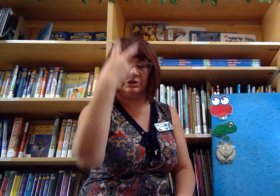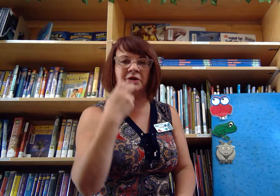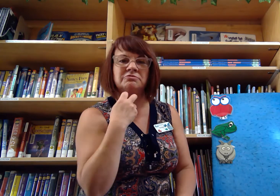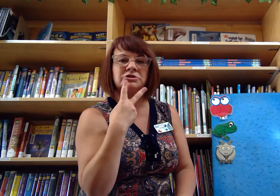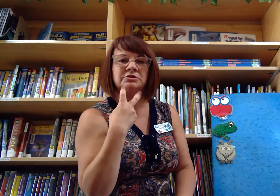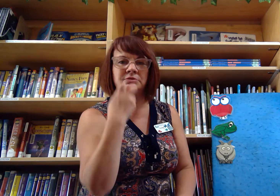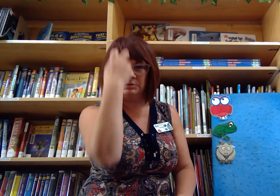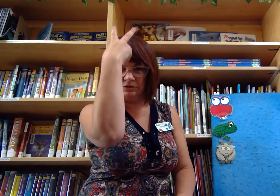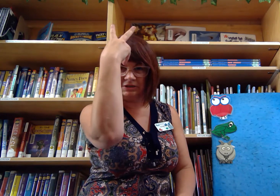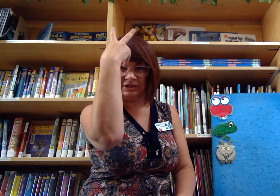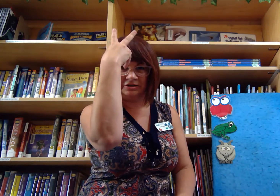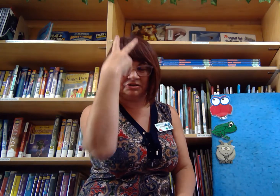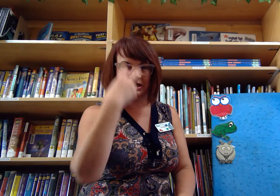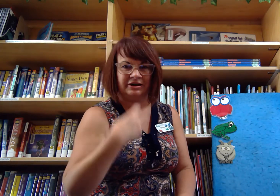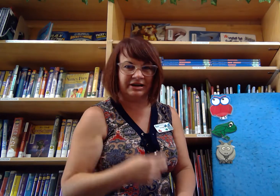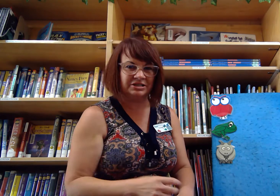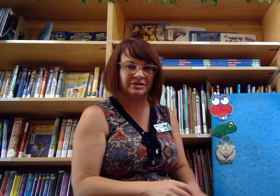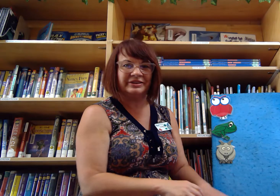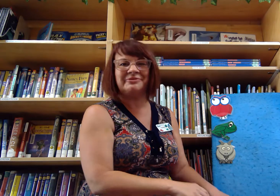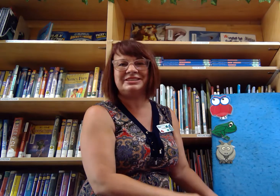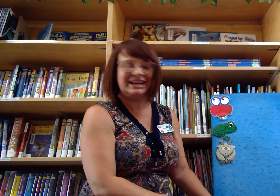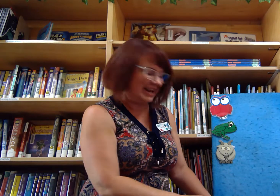Goat. Goat. Goat. a little trickier. I just learned that one today.